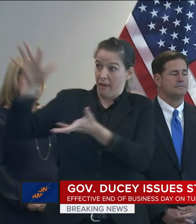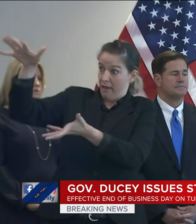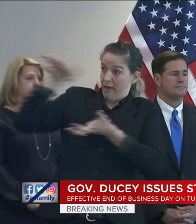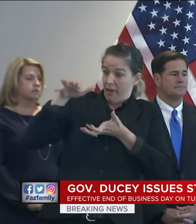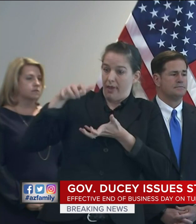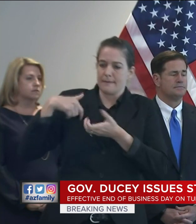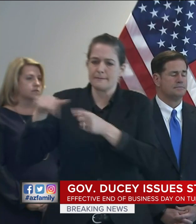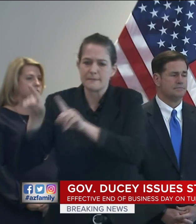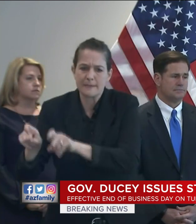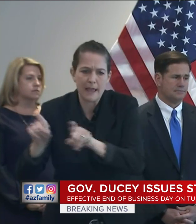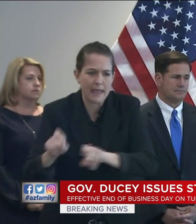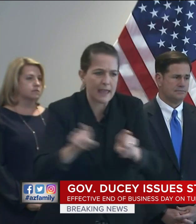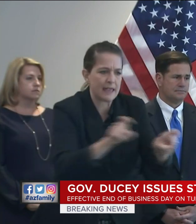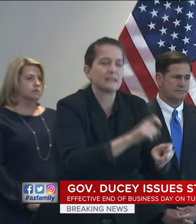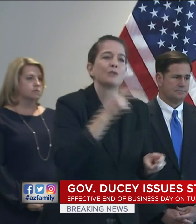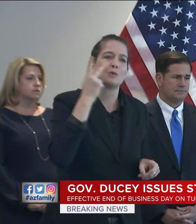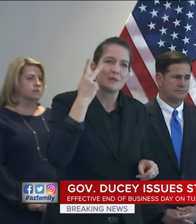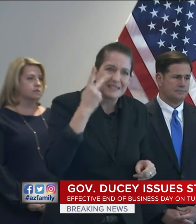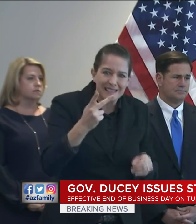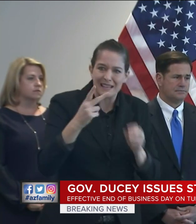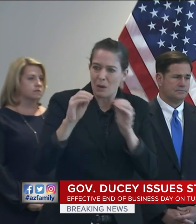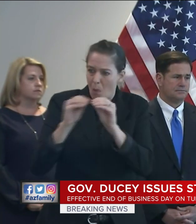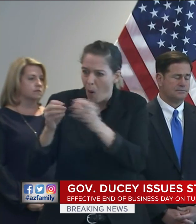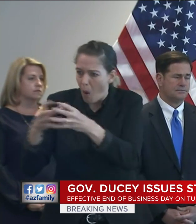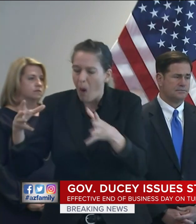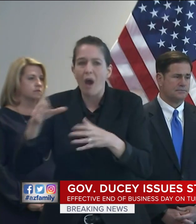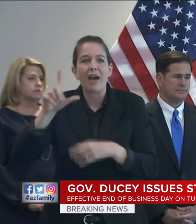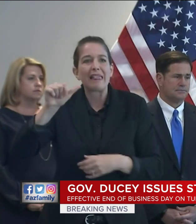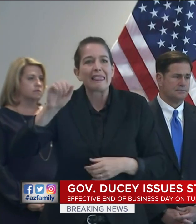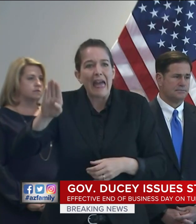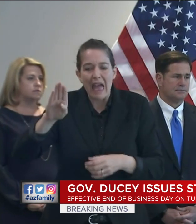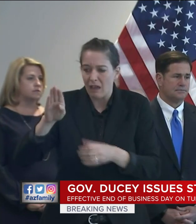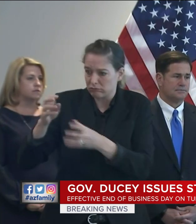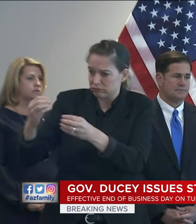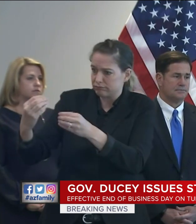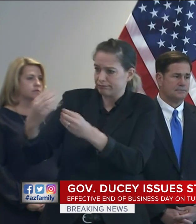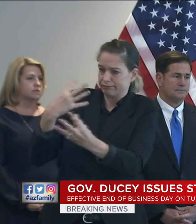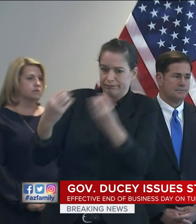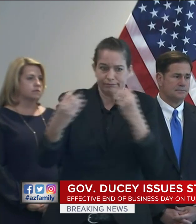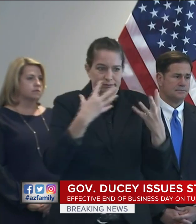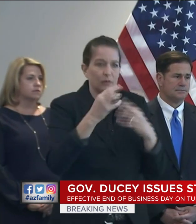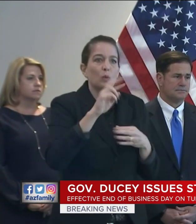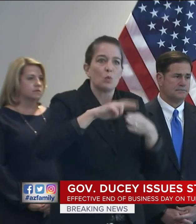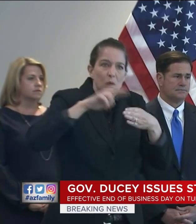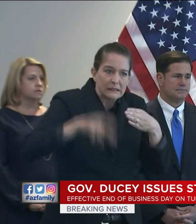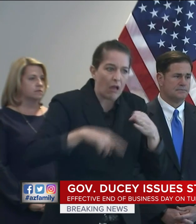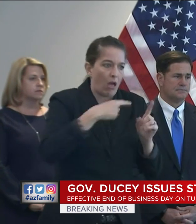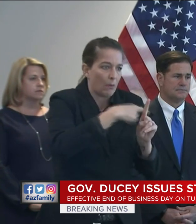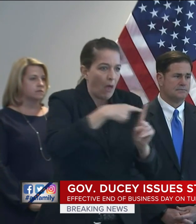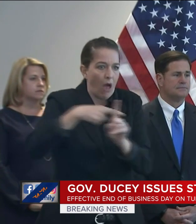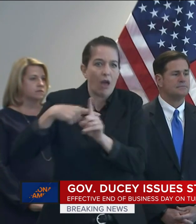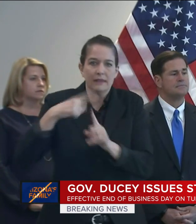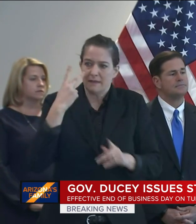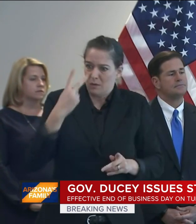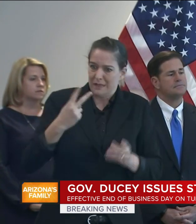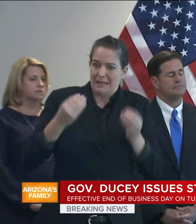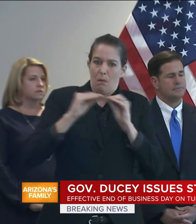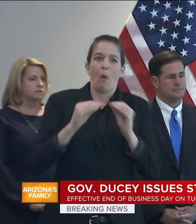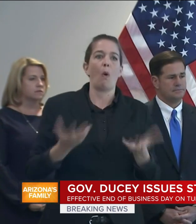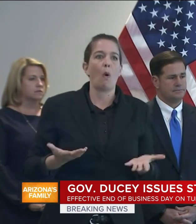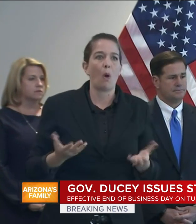community lab tests that are positive, and our hospitals have seen an increase in patient visits for COVID-like illnesses.